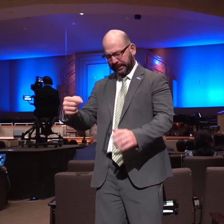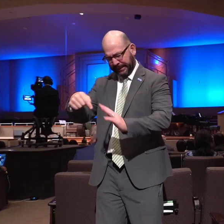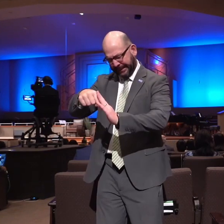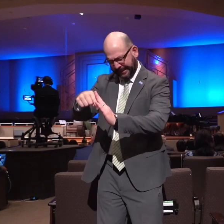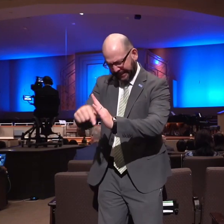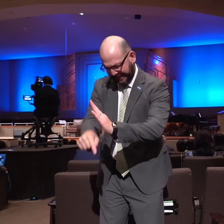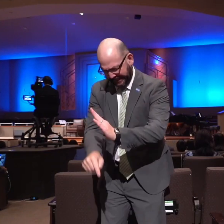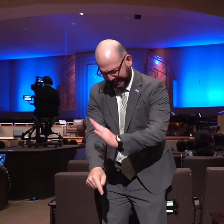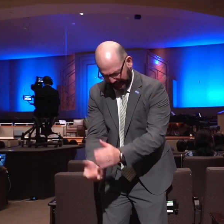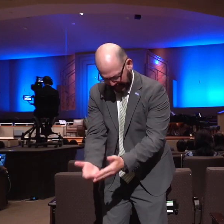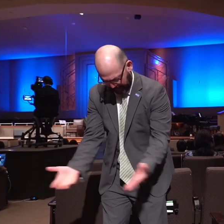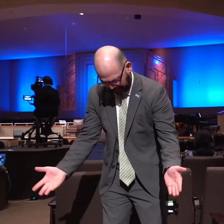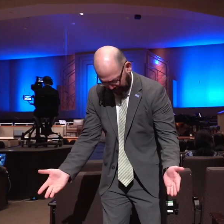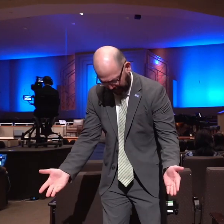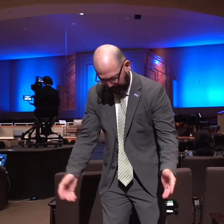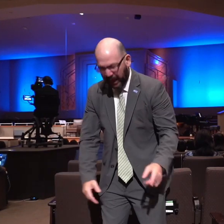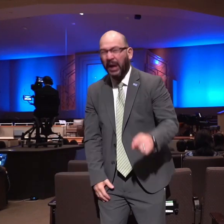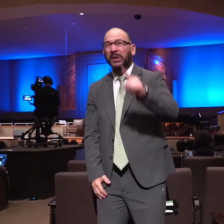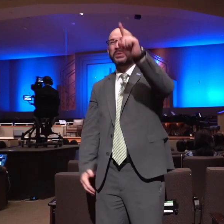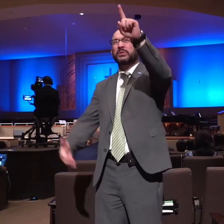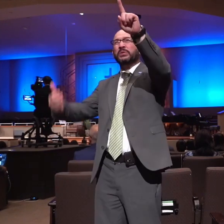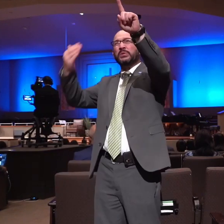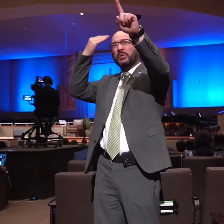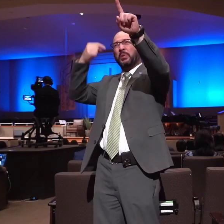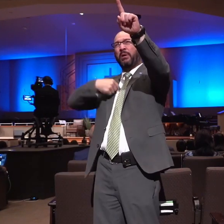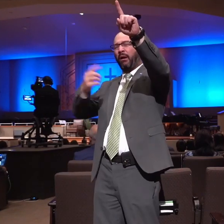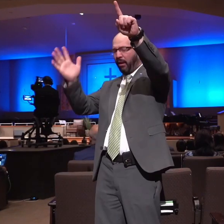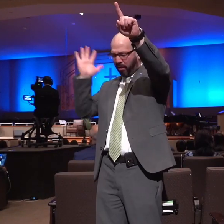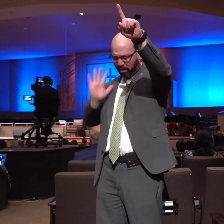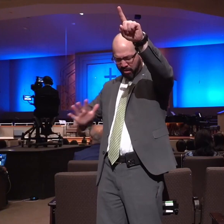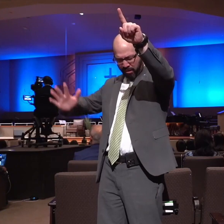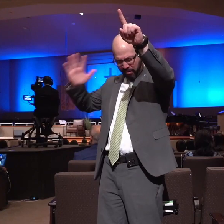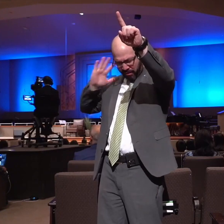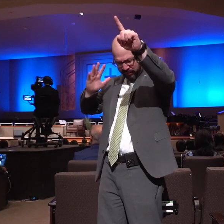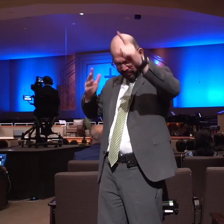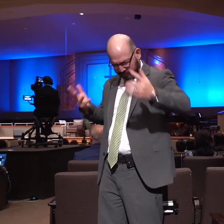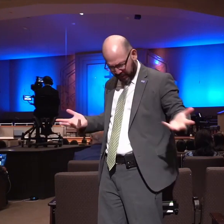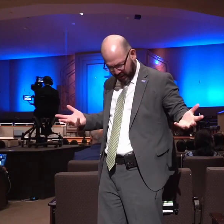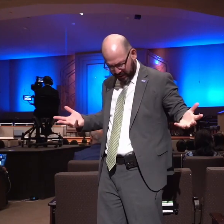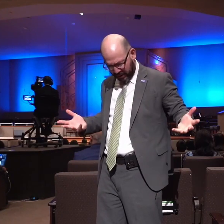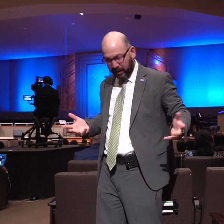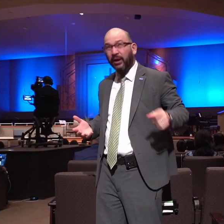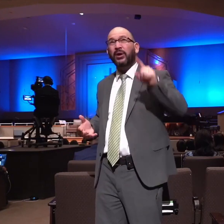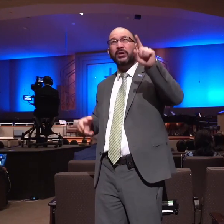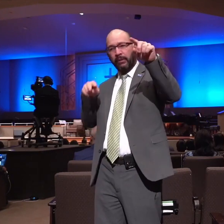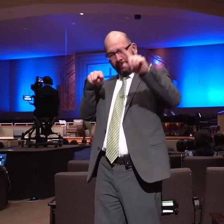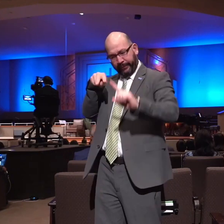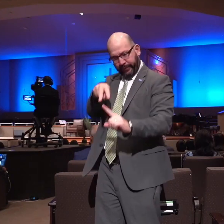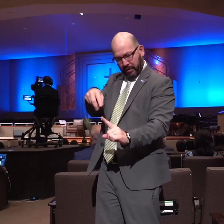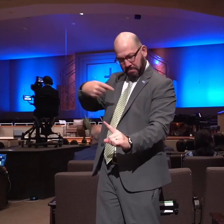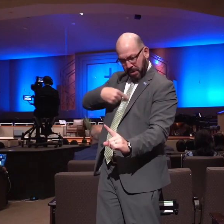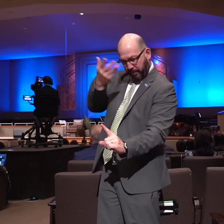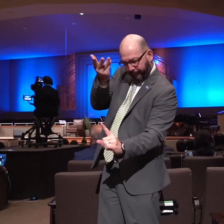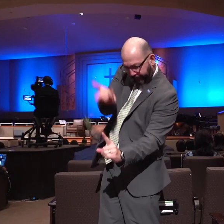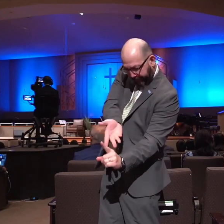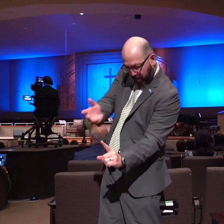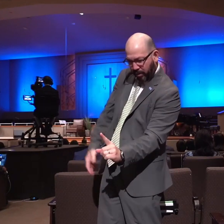and curiously wrought in the lowest parts of the earth thine eyes did see my substance yet being